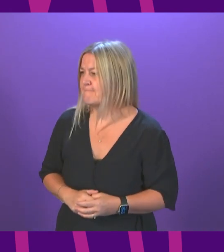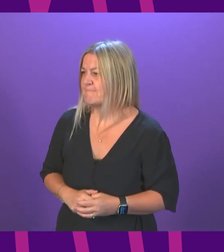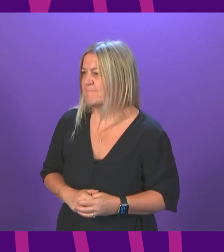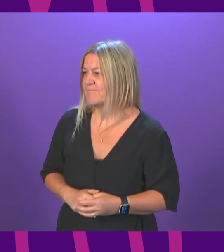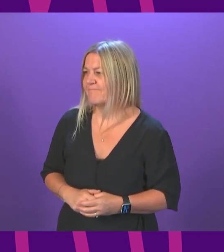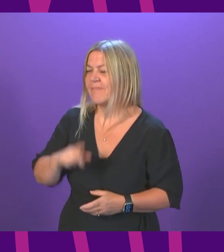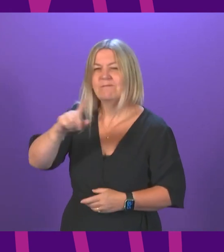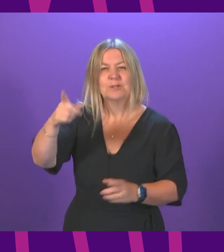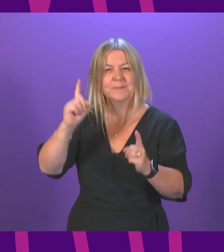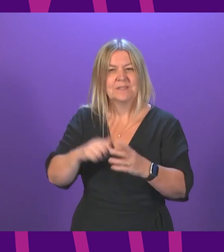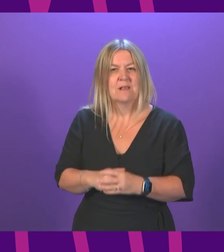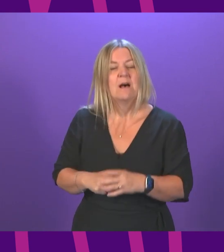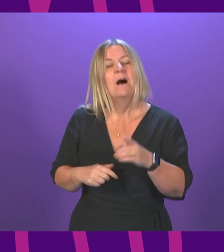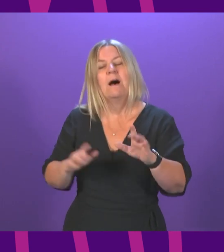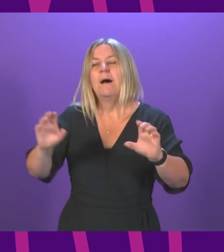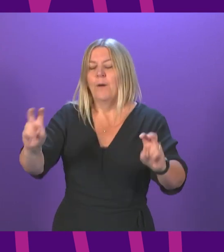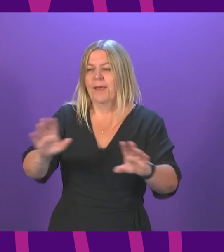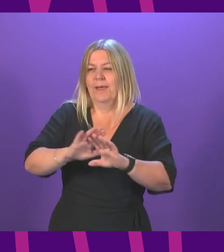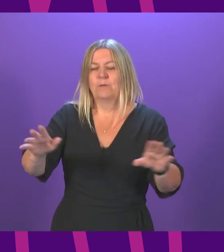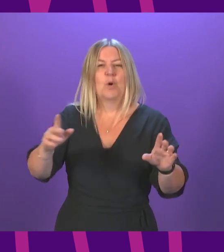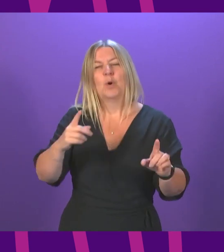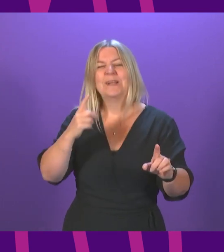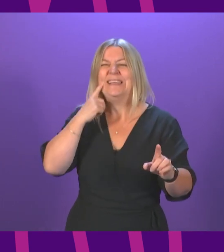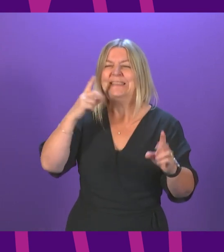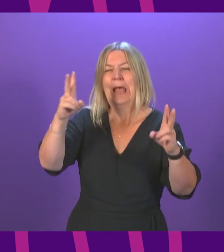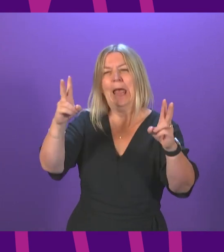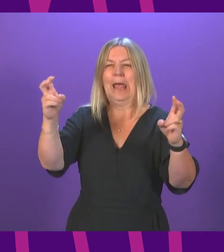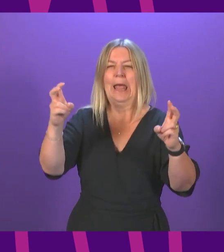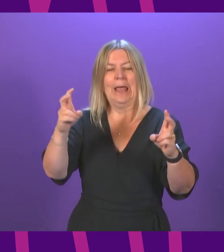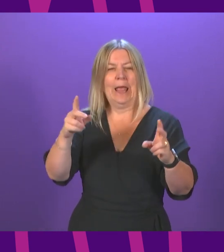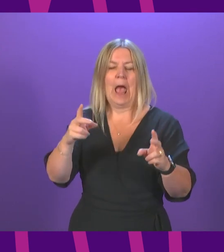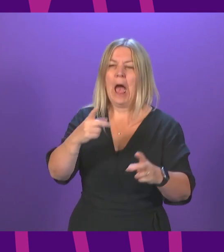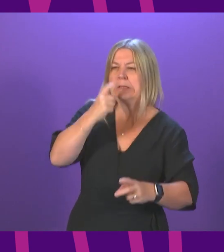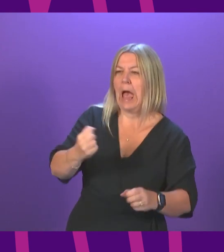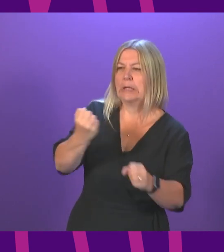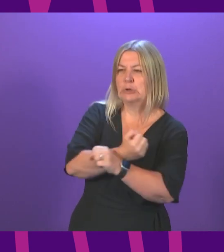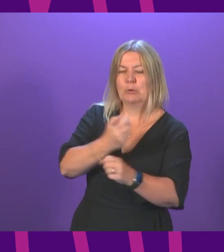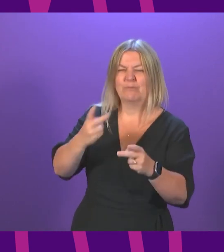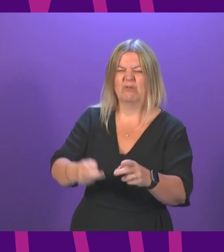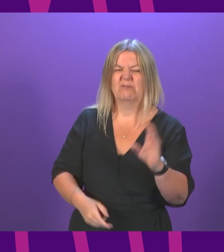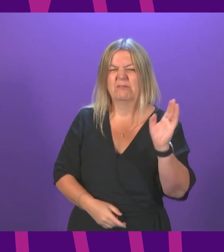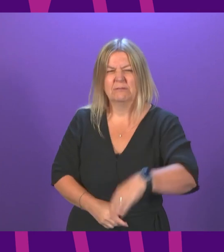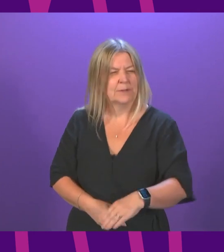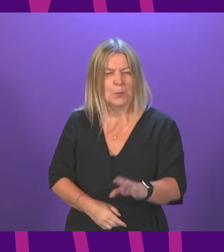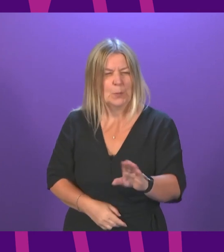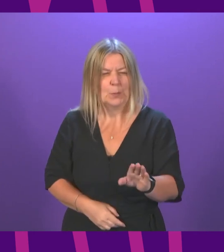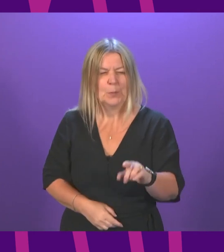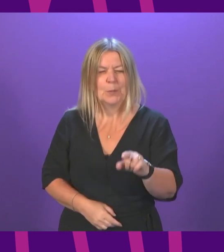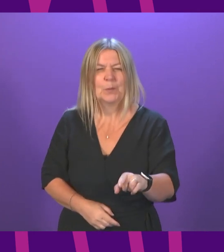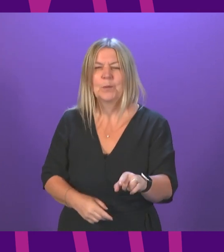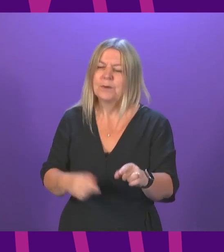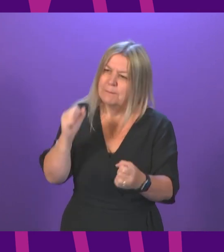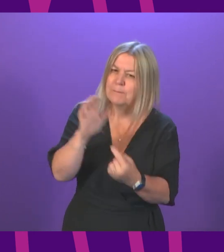What I will do is avoid easy slogans like can-do approach. I think it's really important that we